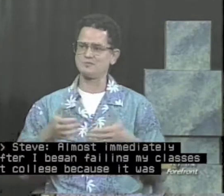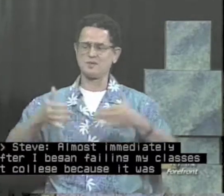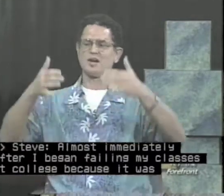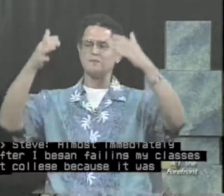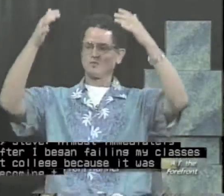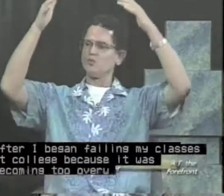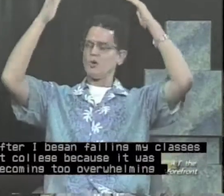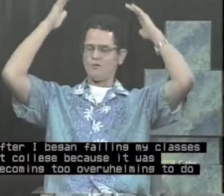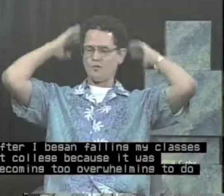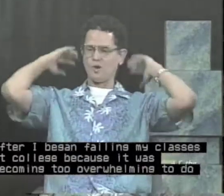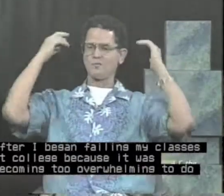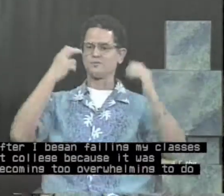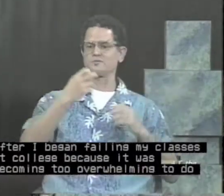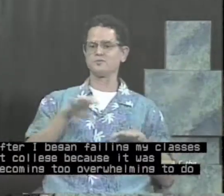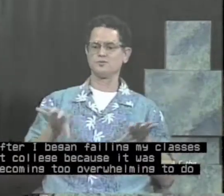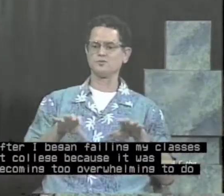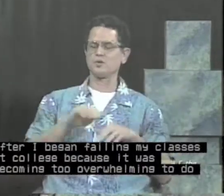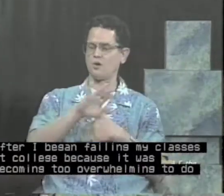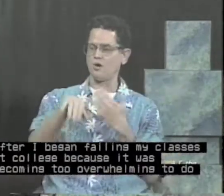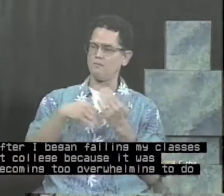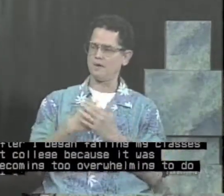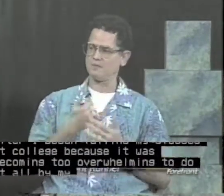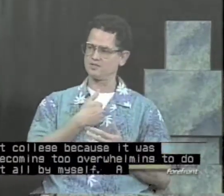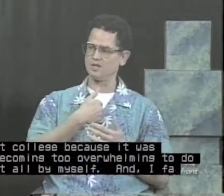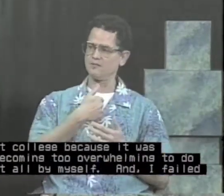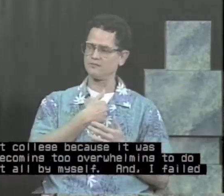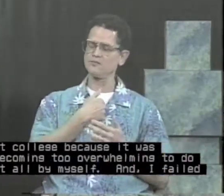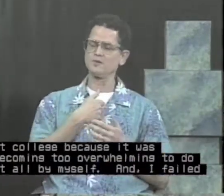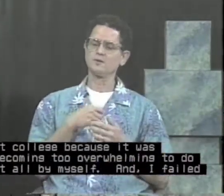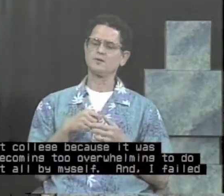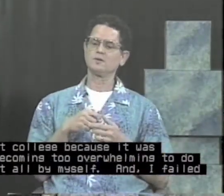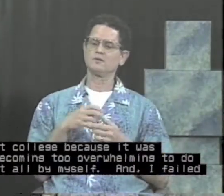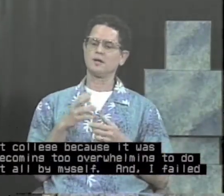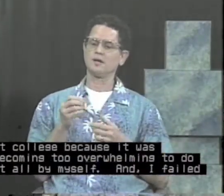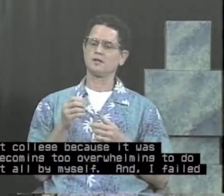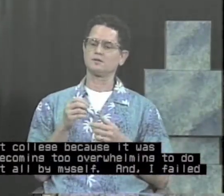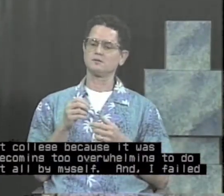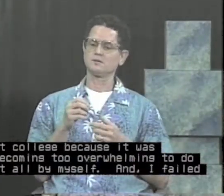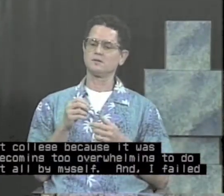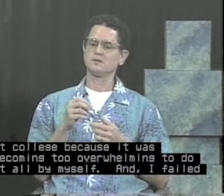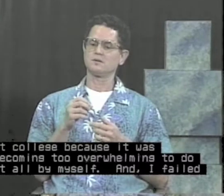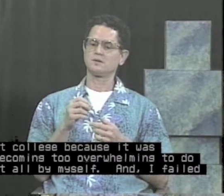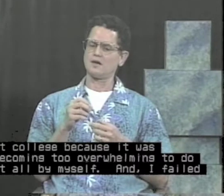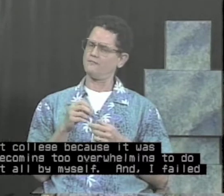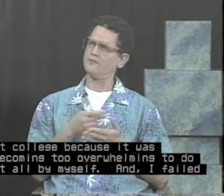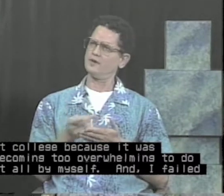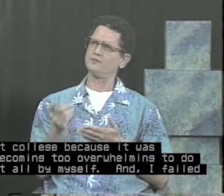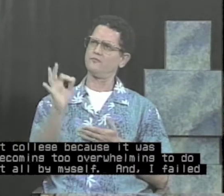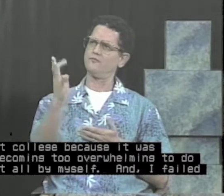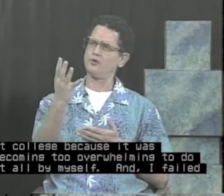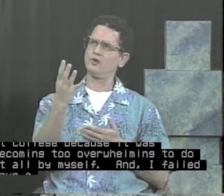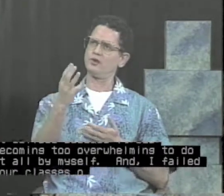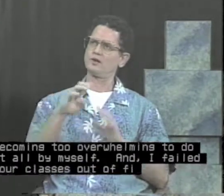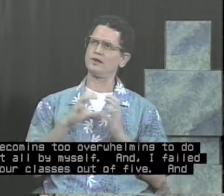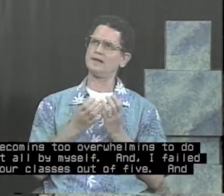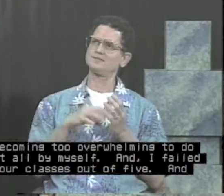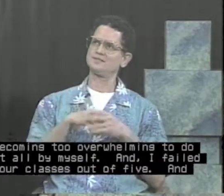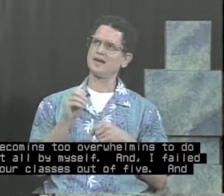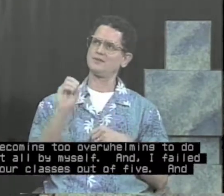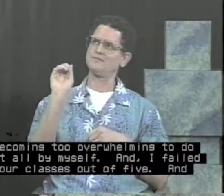was becoming too overwhelming to do it all by myself. And I failed four classes out of